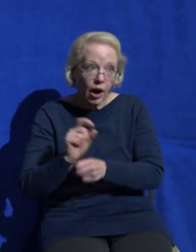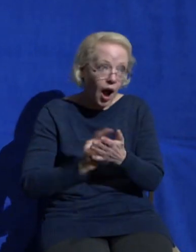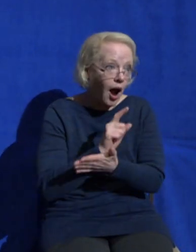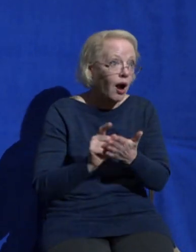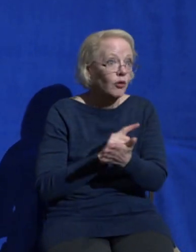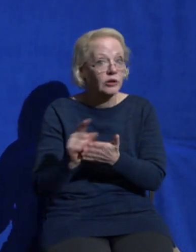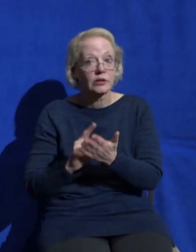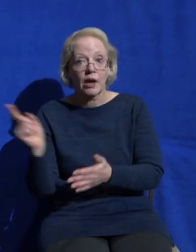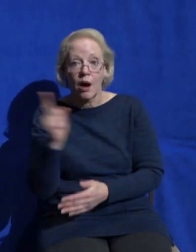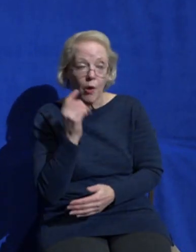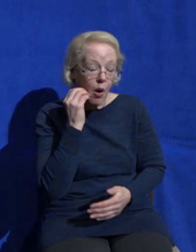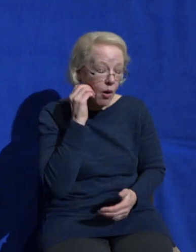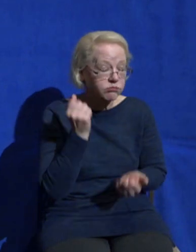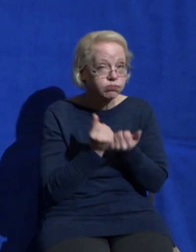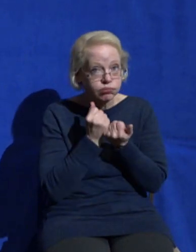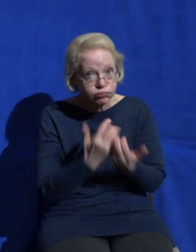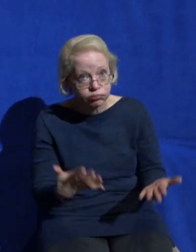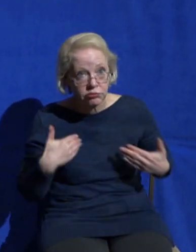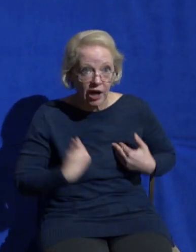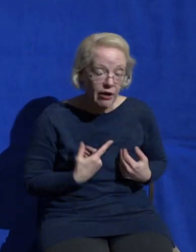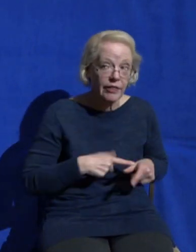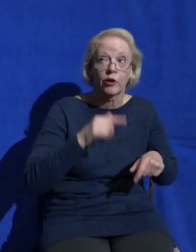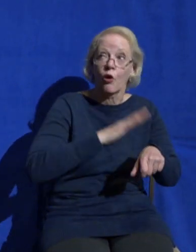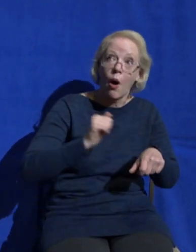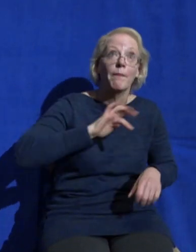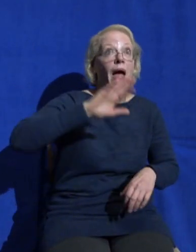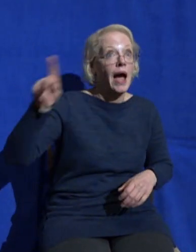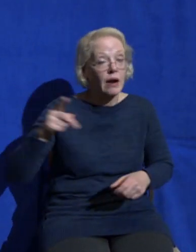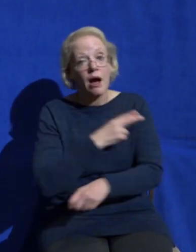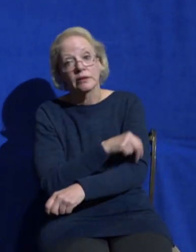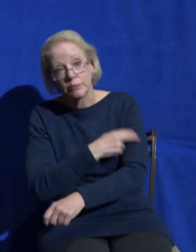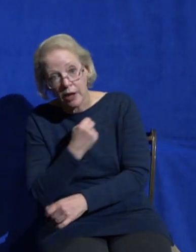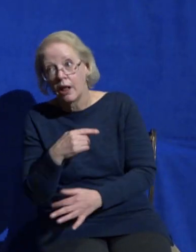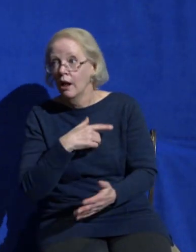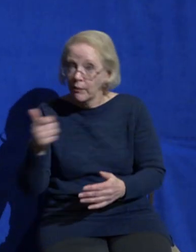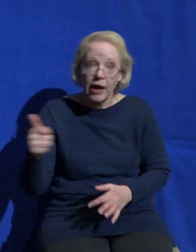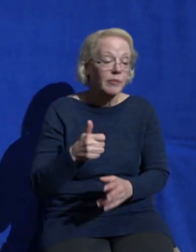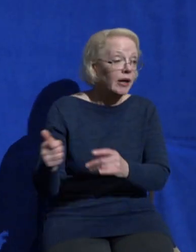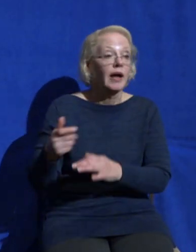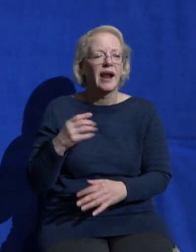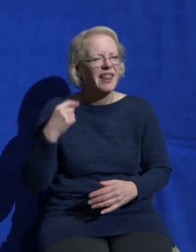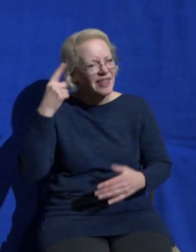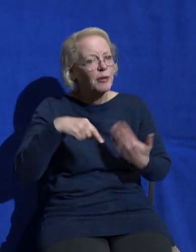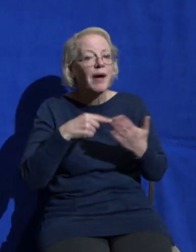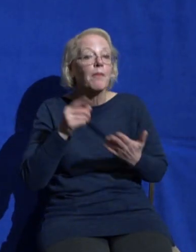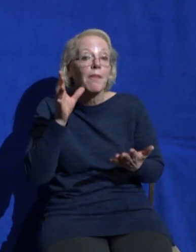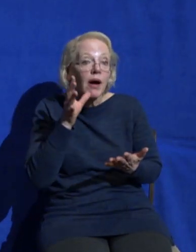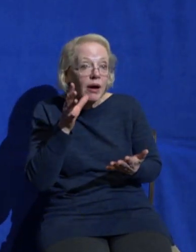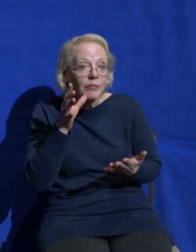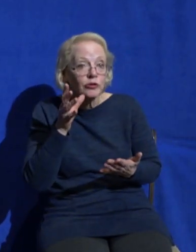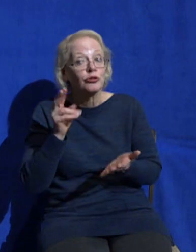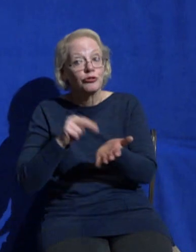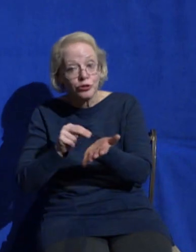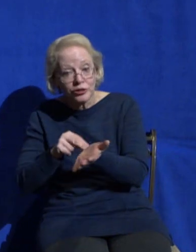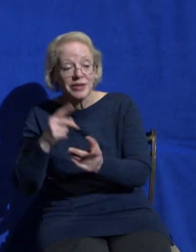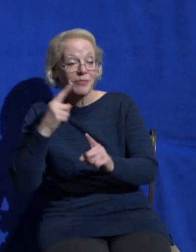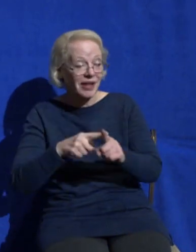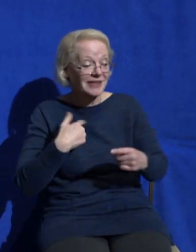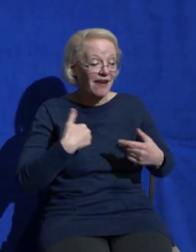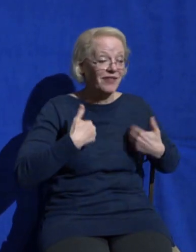that's nice that Jesus got away to quiet lonely places I don't have that place like my wife will tell you straight up like not even the bathroom because the kid is